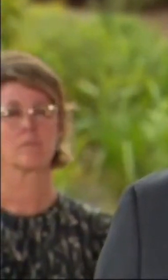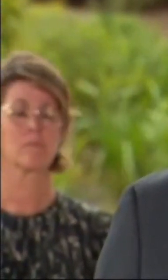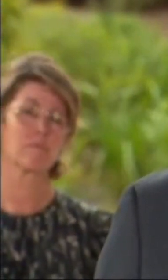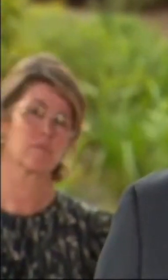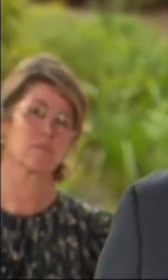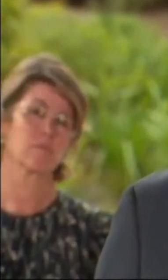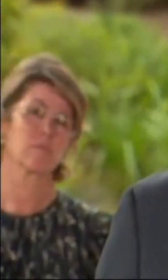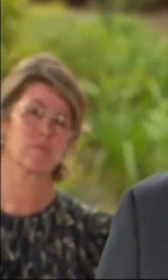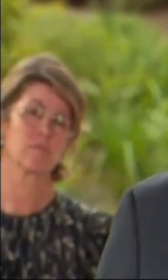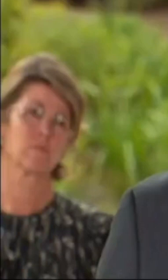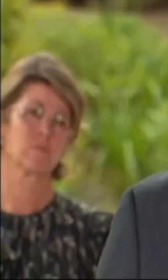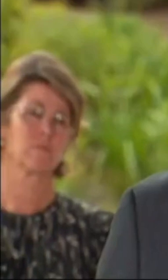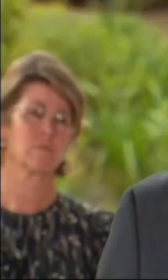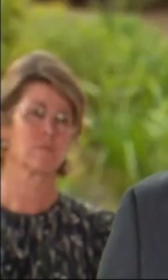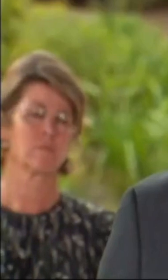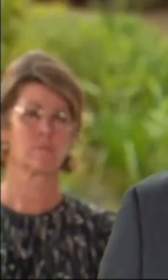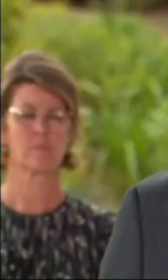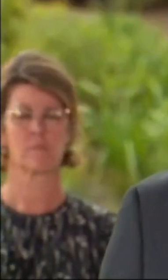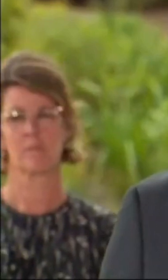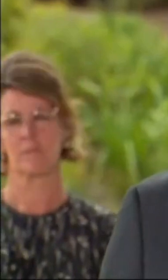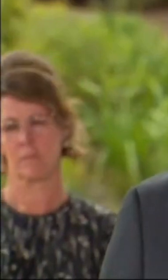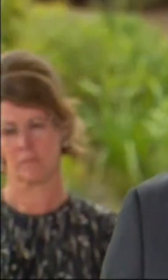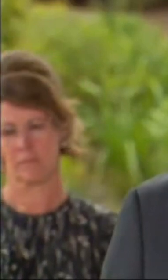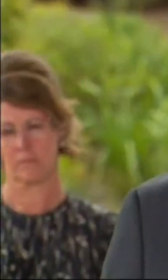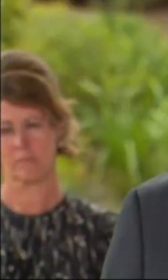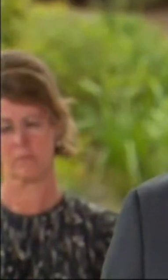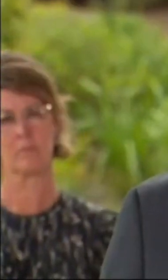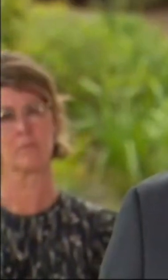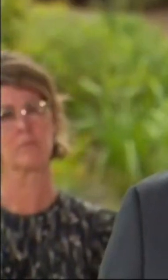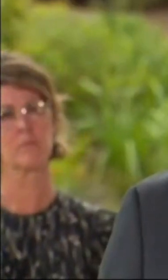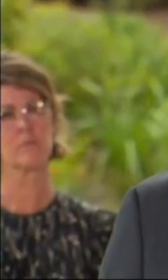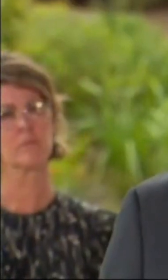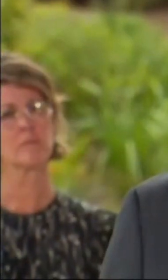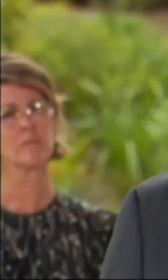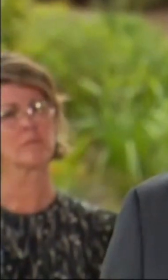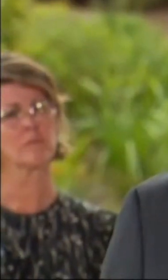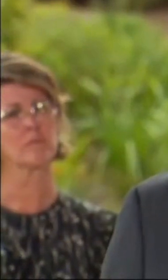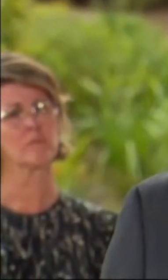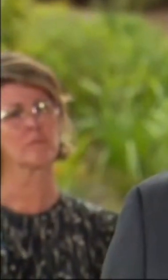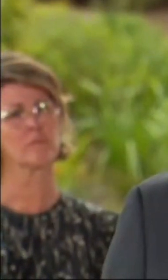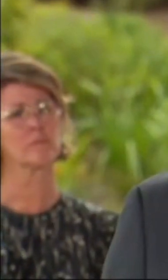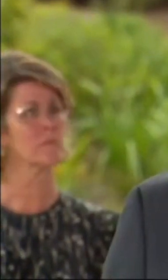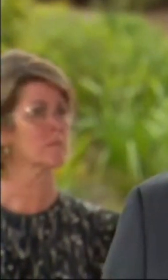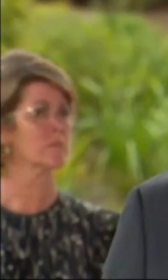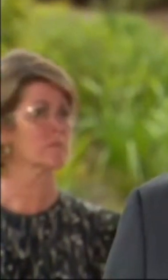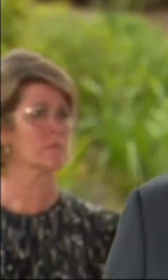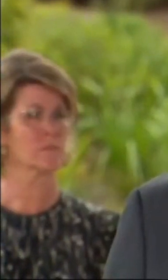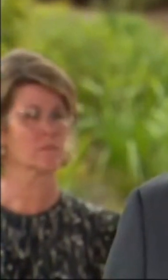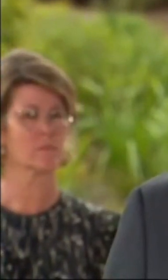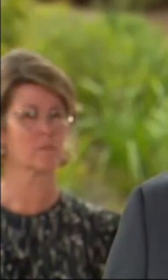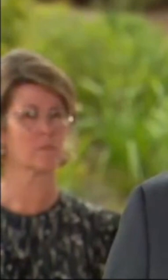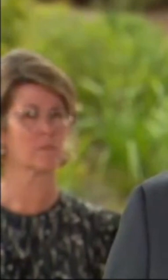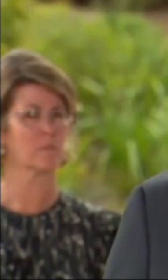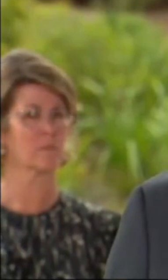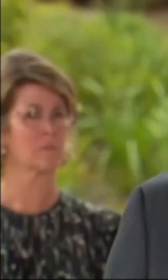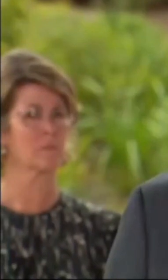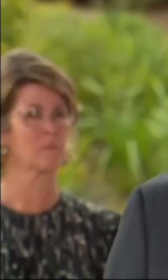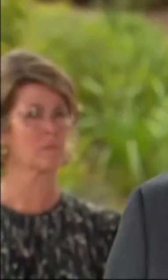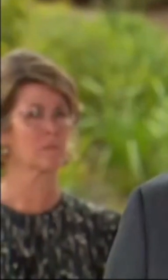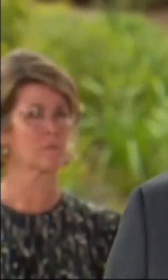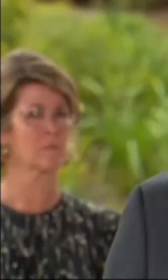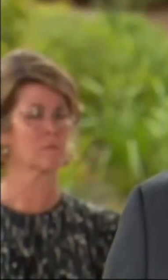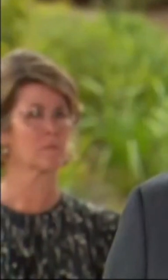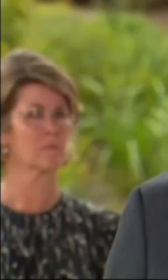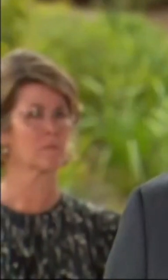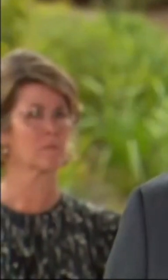and again today from Service NSW and from Health that apparently somebody has put my name in there as being a